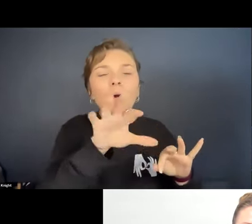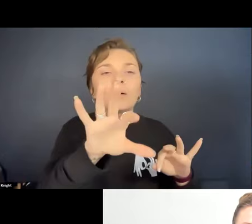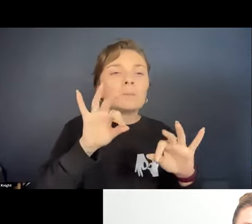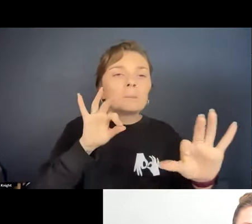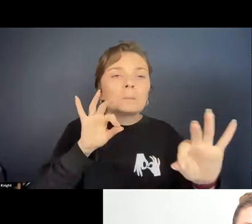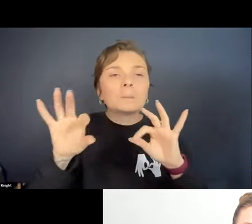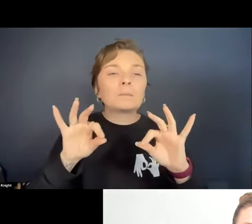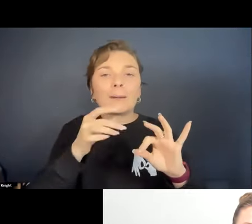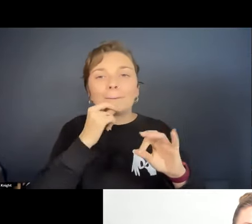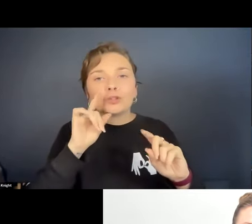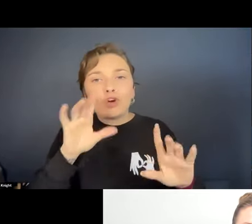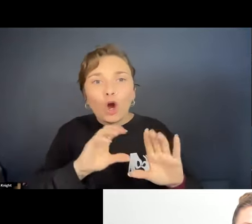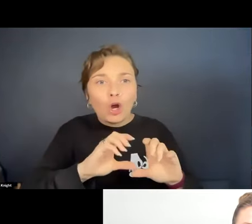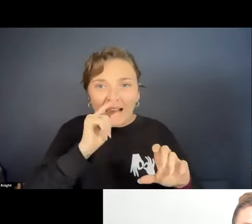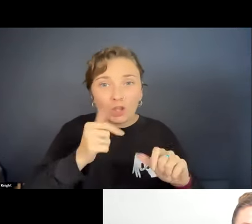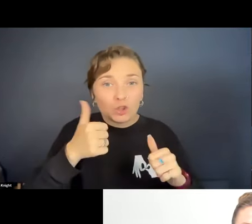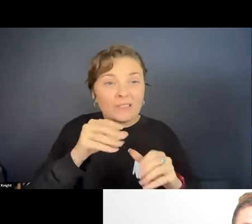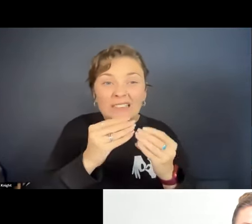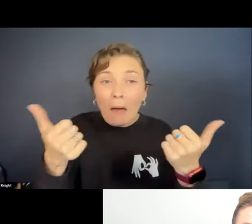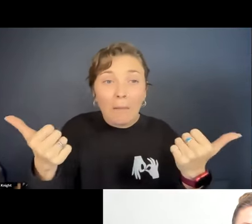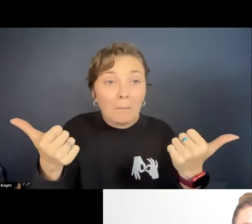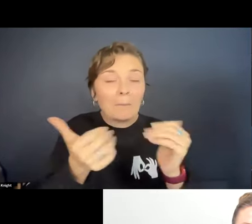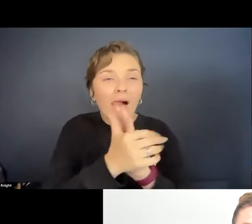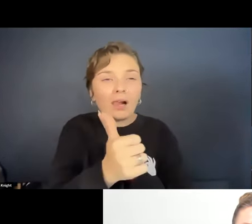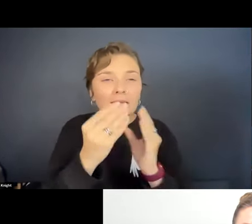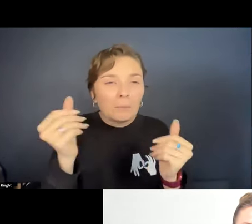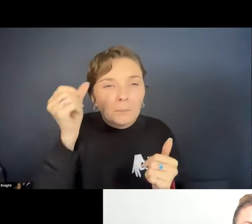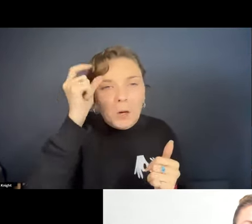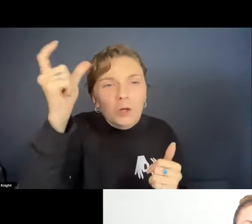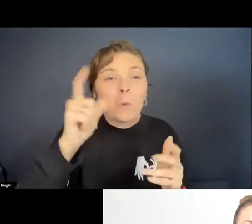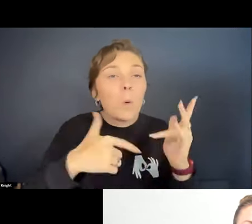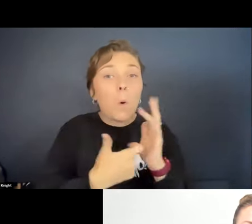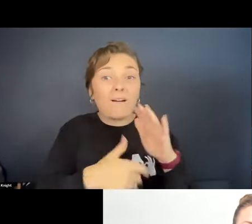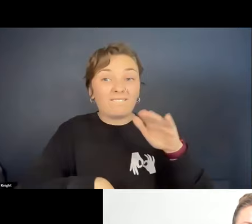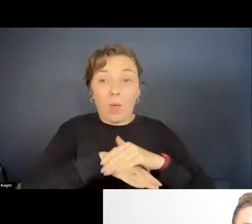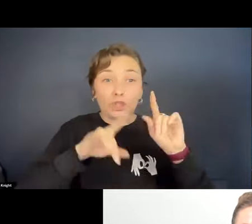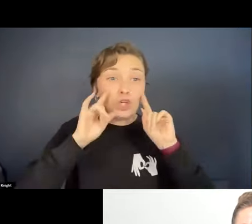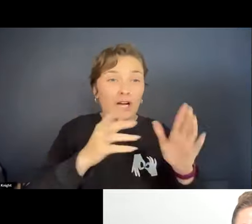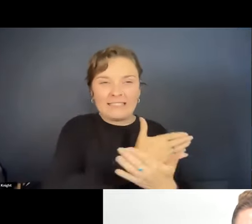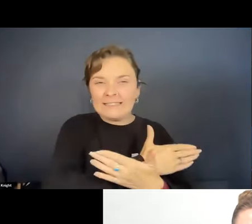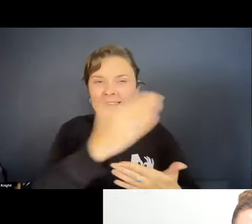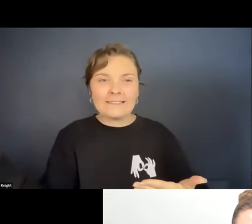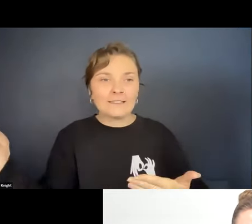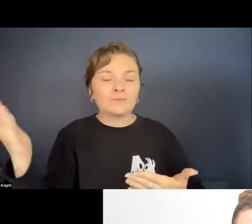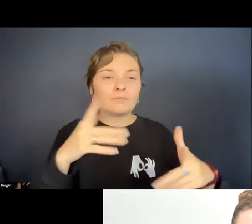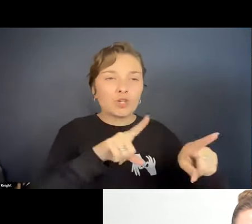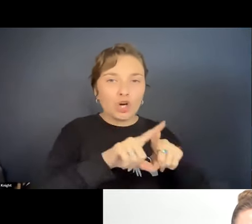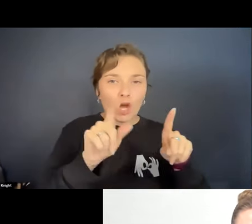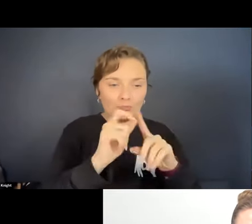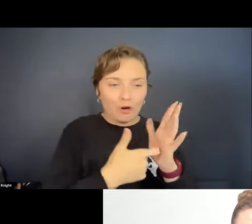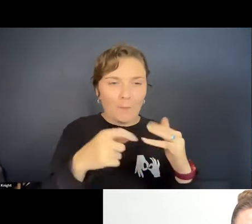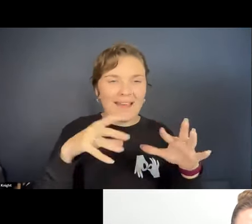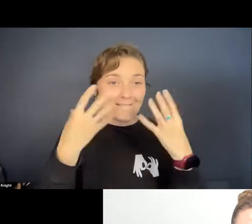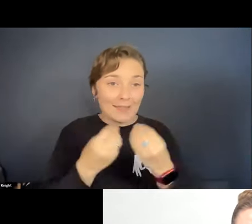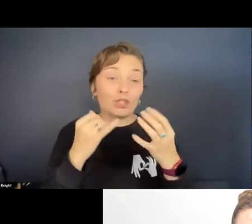portions of the show, put on use some of the skills and concepts, or put on the full show from scratch, learning the props, all that sort of